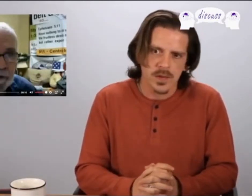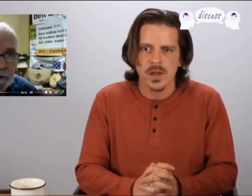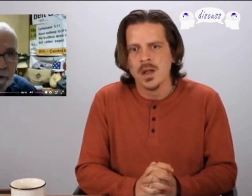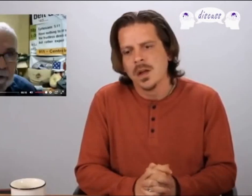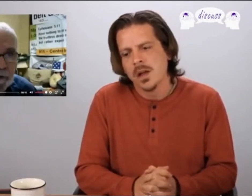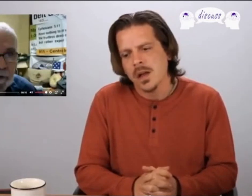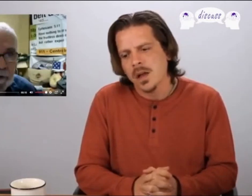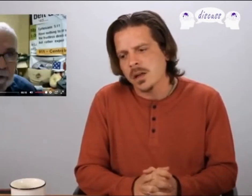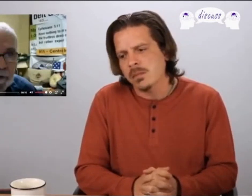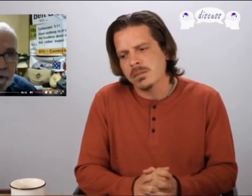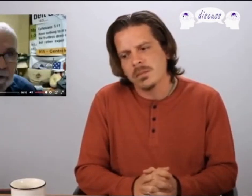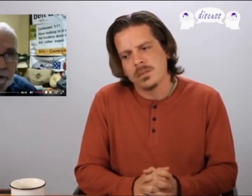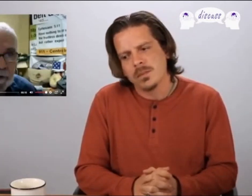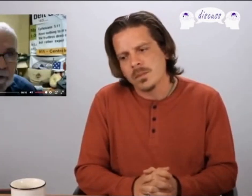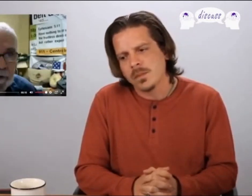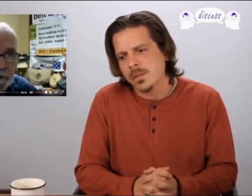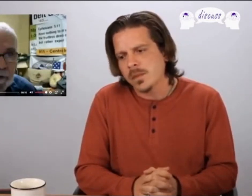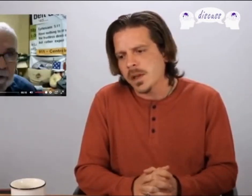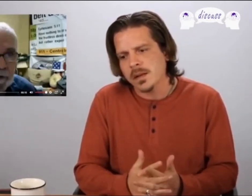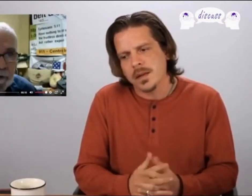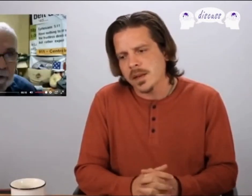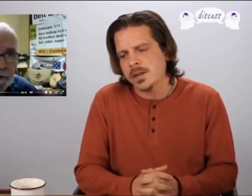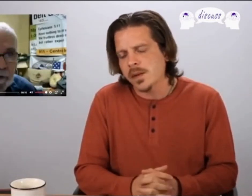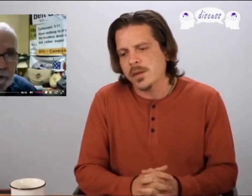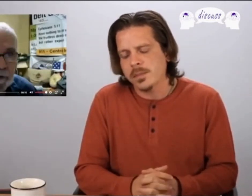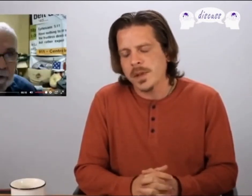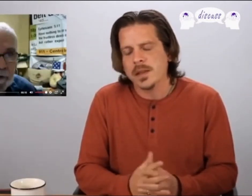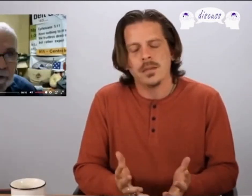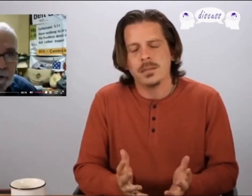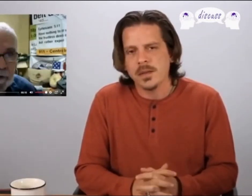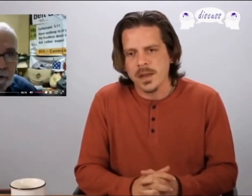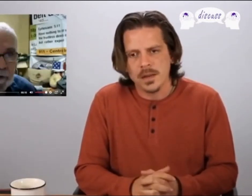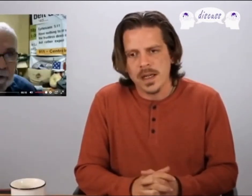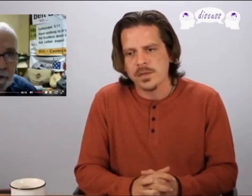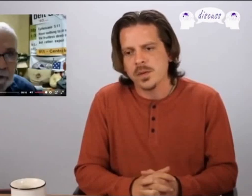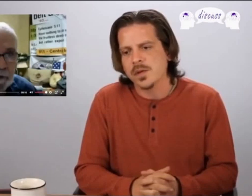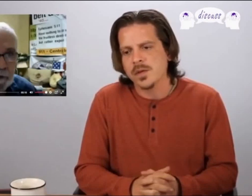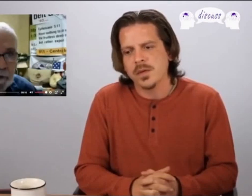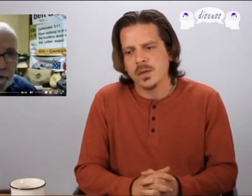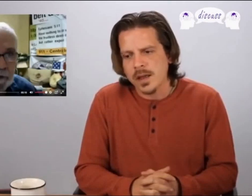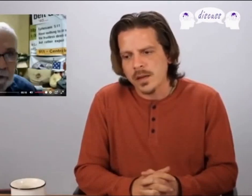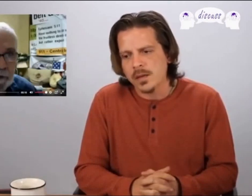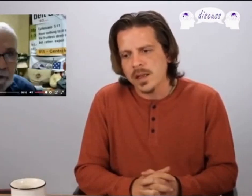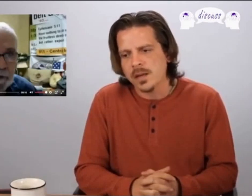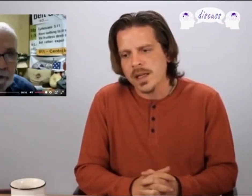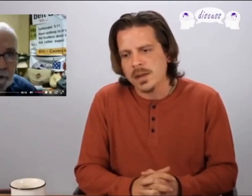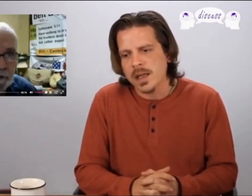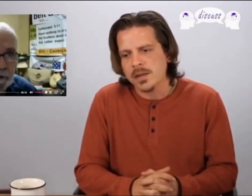that there is no Pentagon pedophile task force for a while they claim that